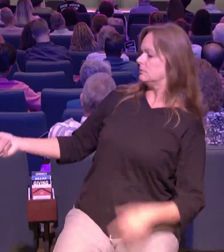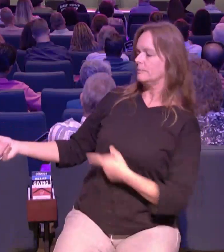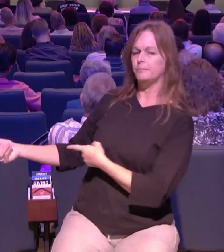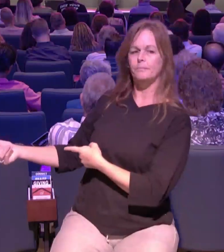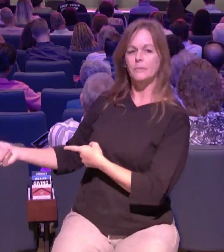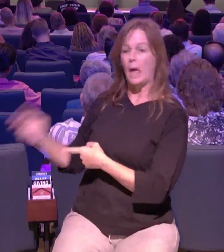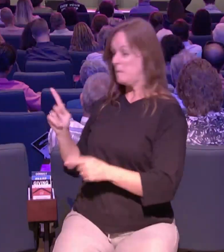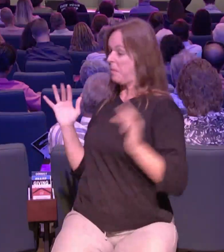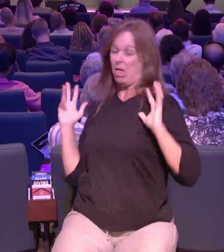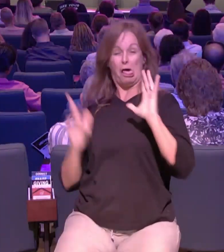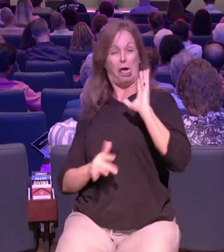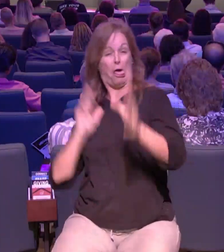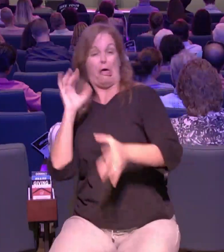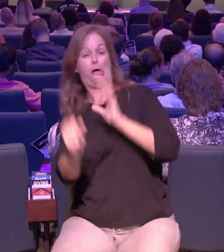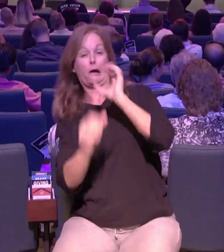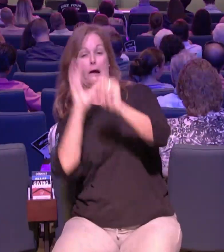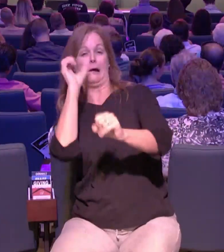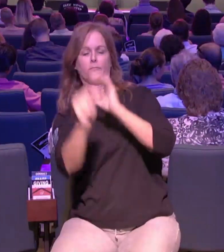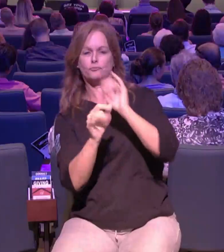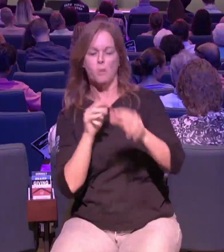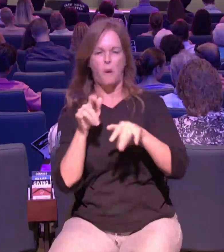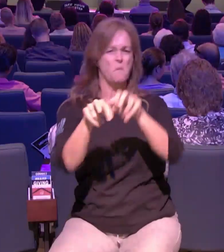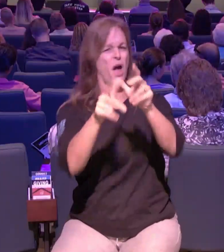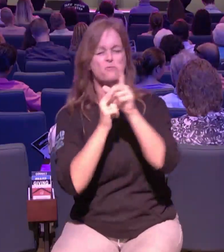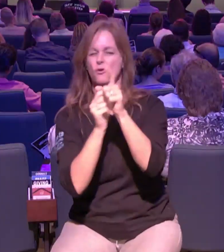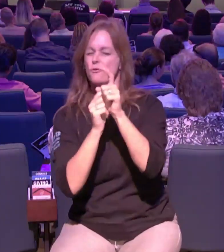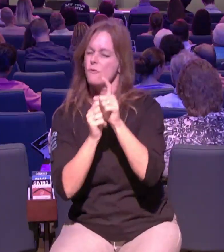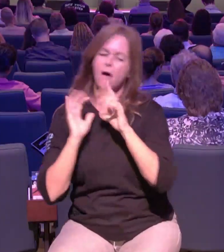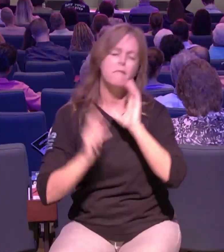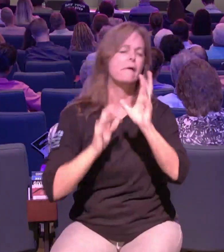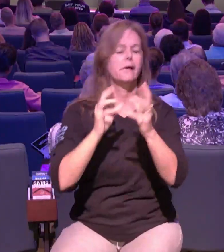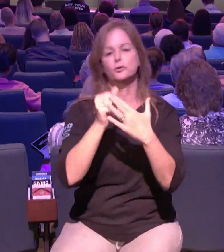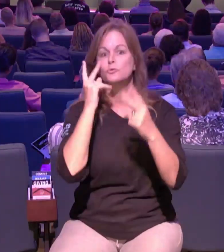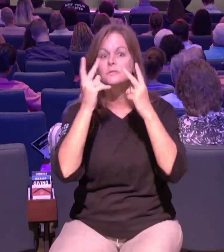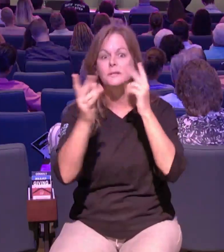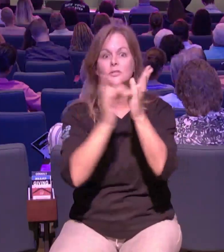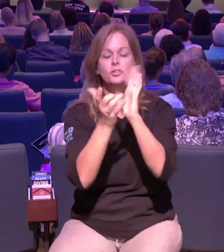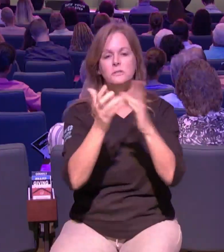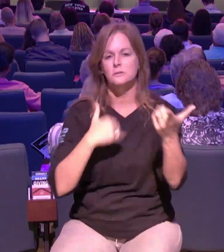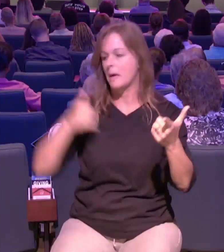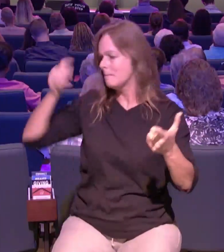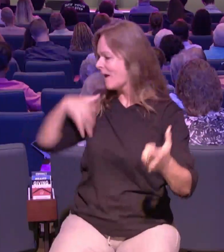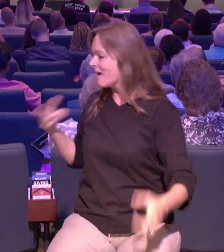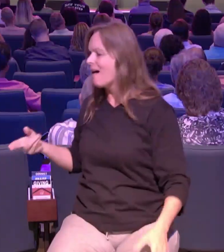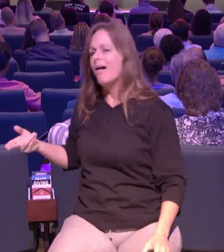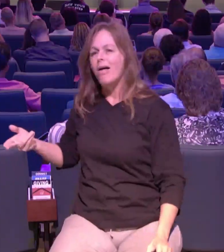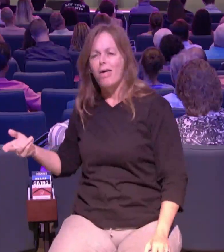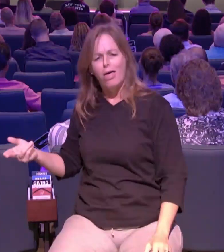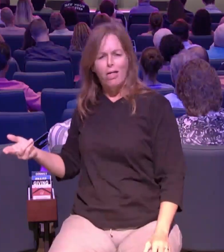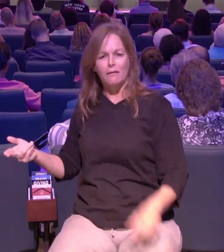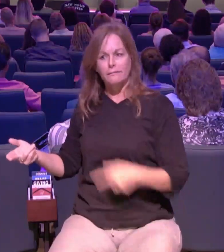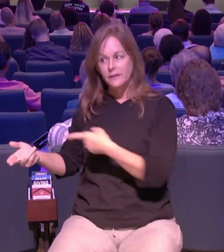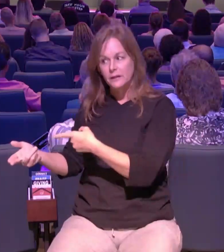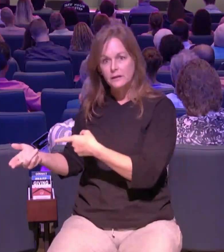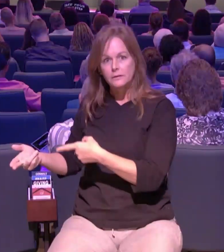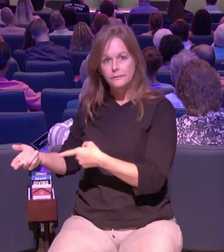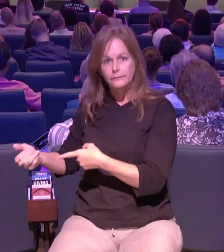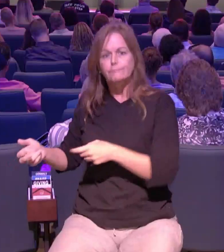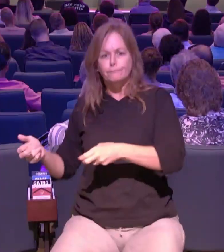miraculous very supernatural it's not it's very natural but it often requires the natural to usher in the